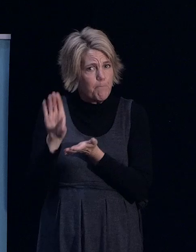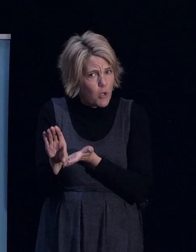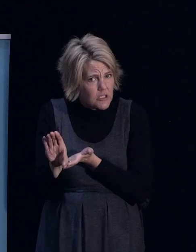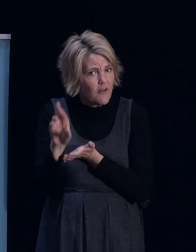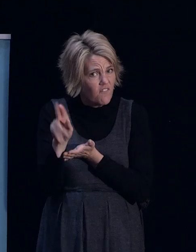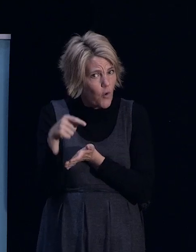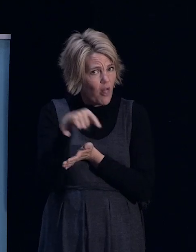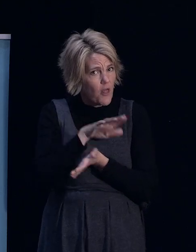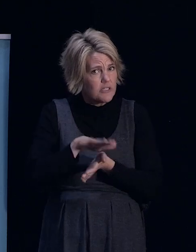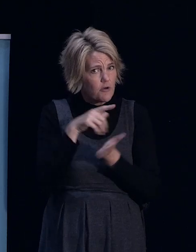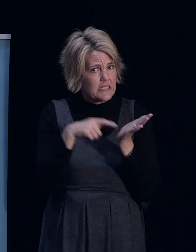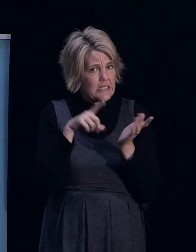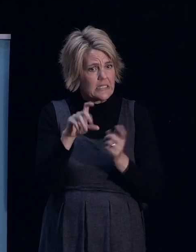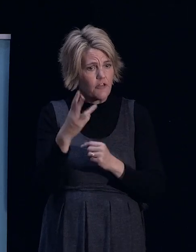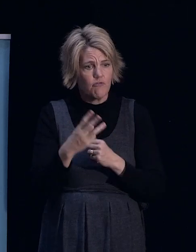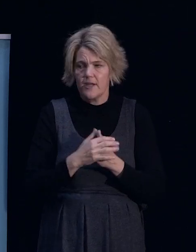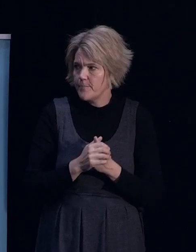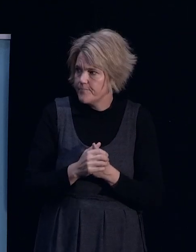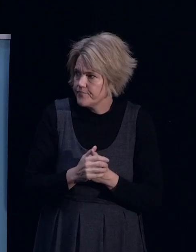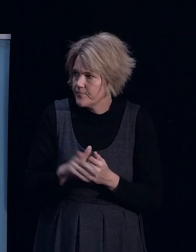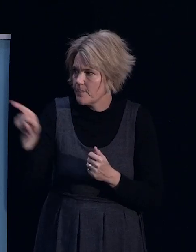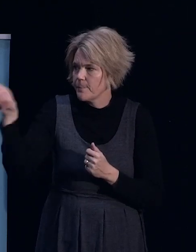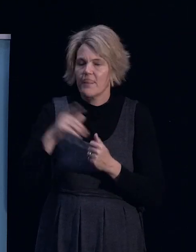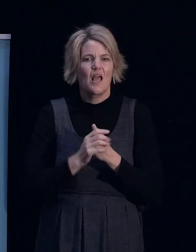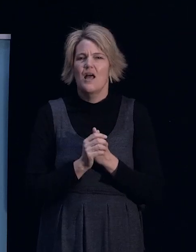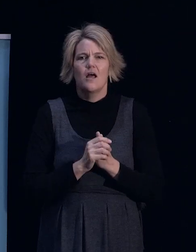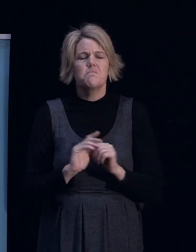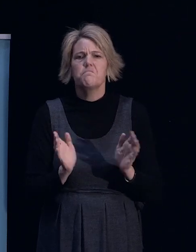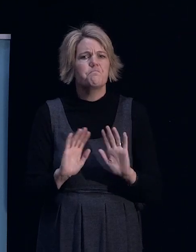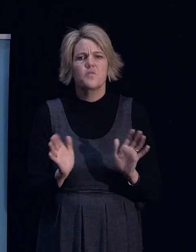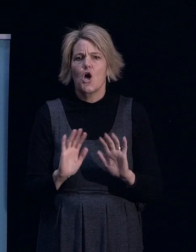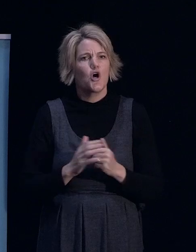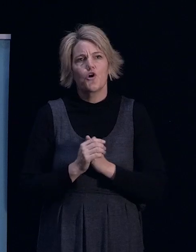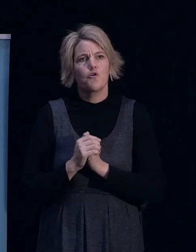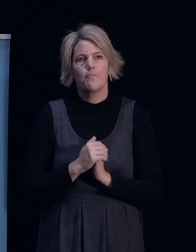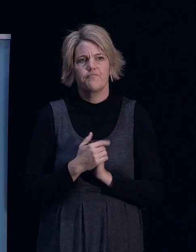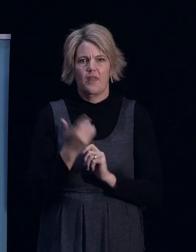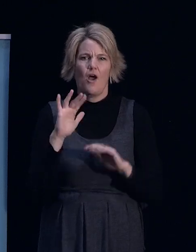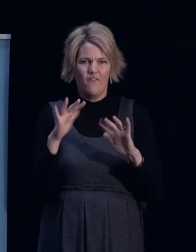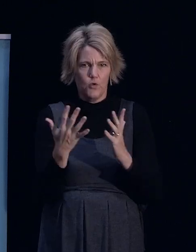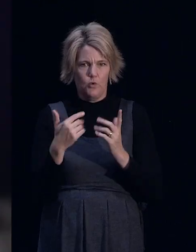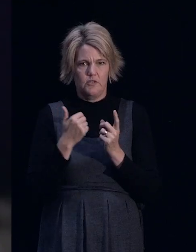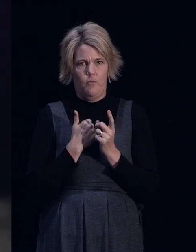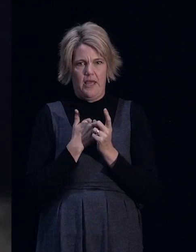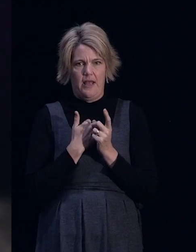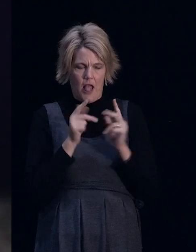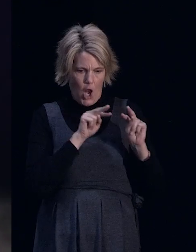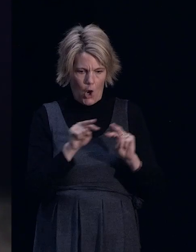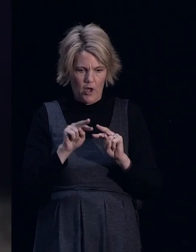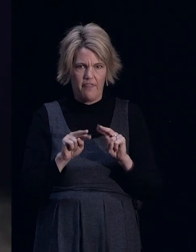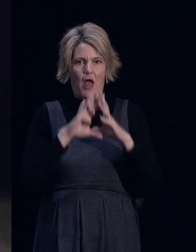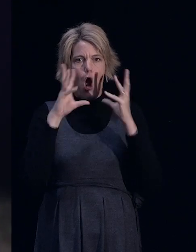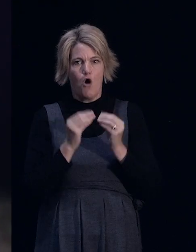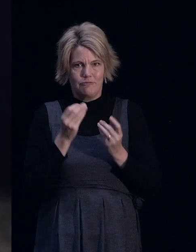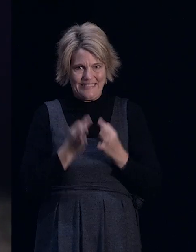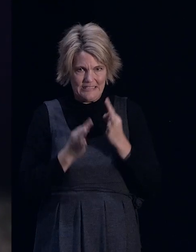to answer. Look, essentially, no. It's a factor that we take into account as part of the lending